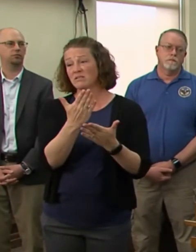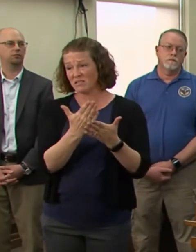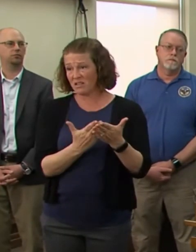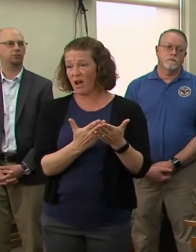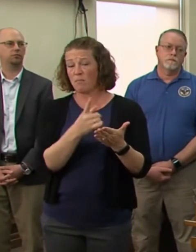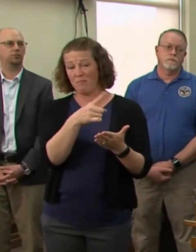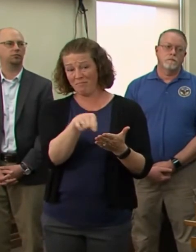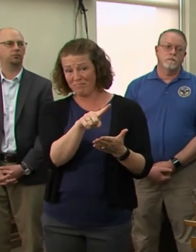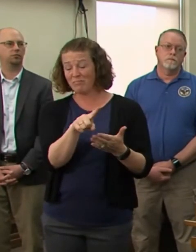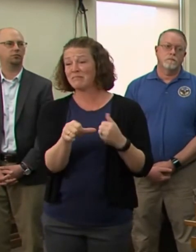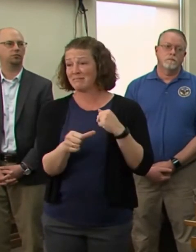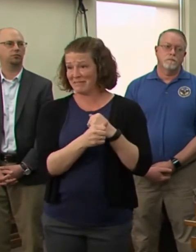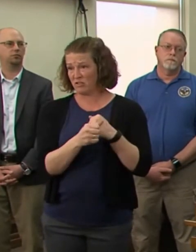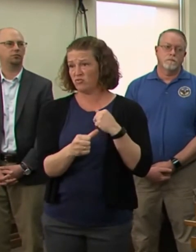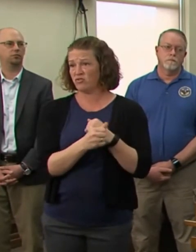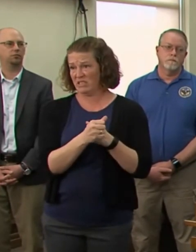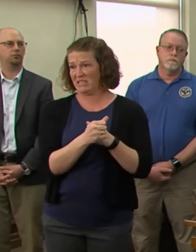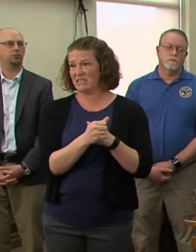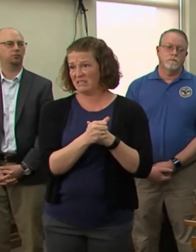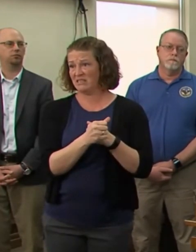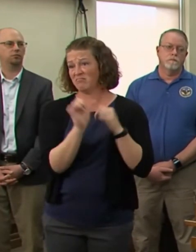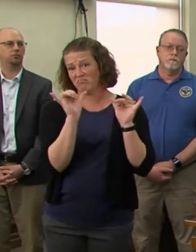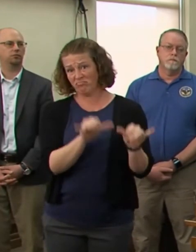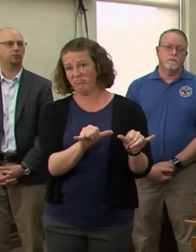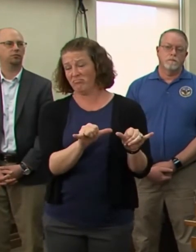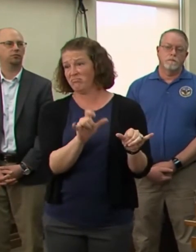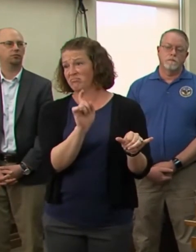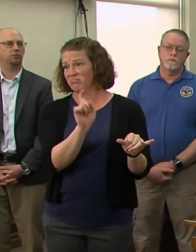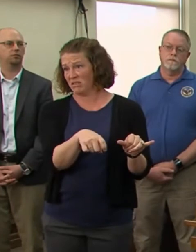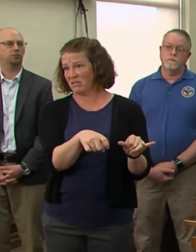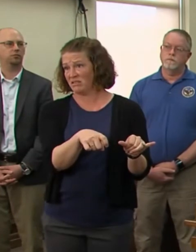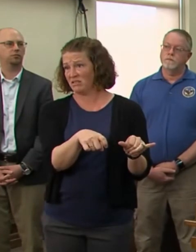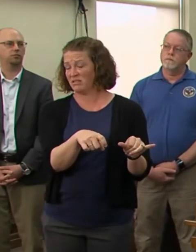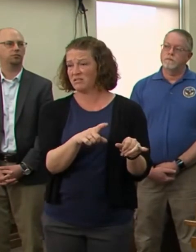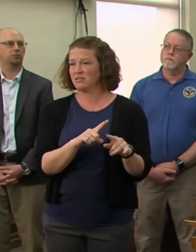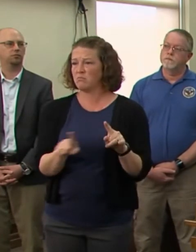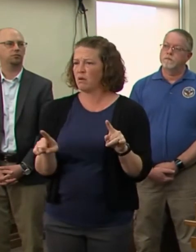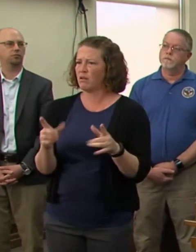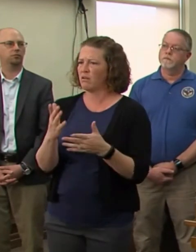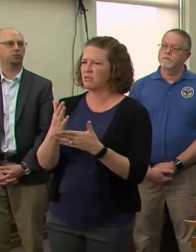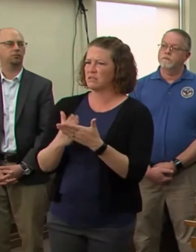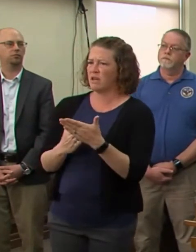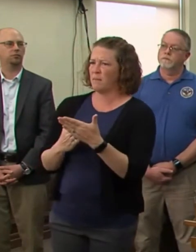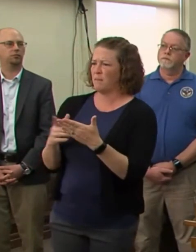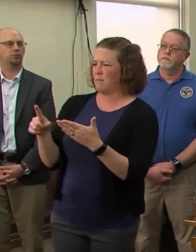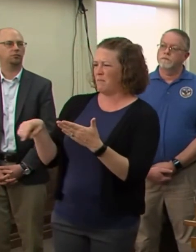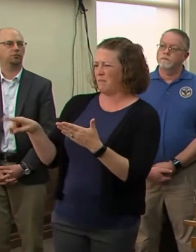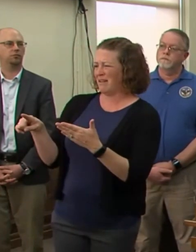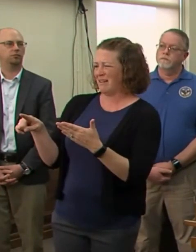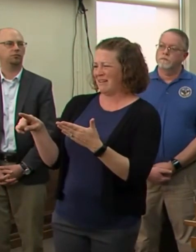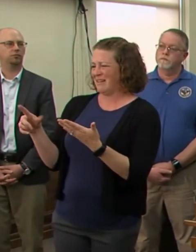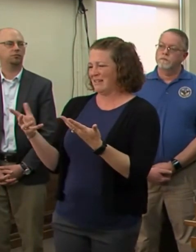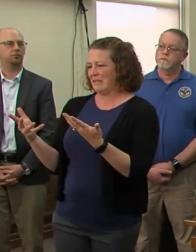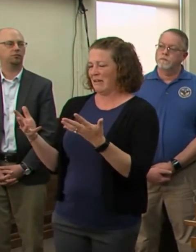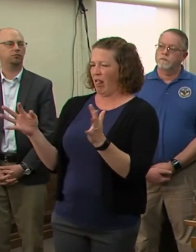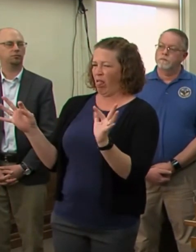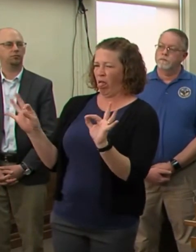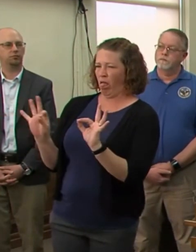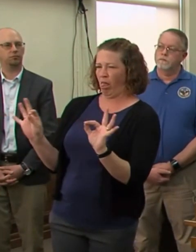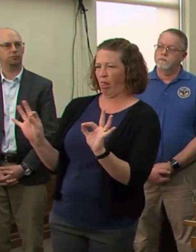should not be considered. Um, but there are others that are very vulnerable and who have committed some nonviolent offense,